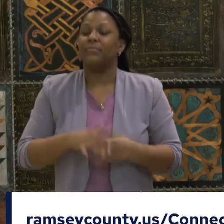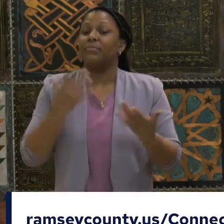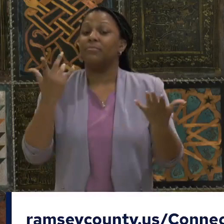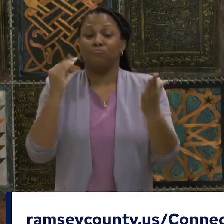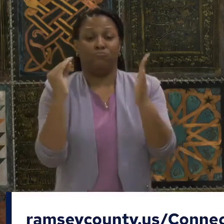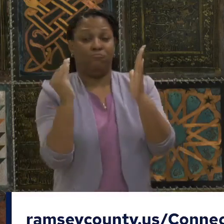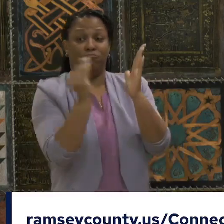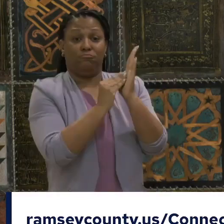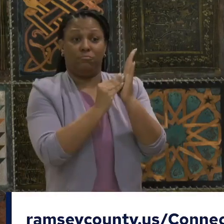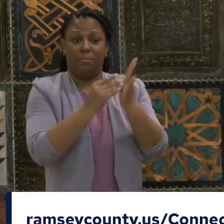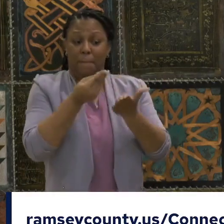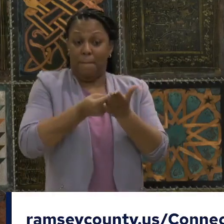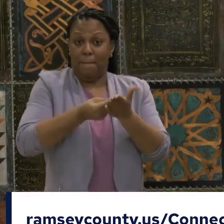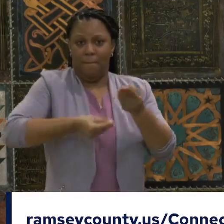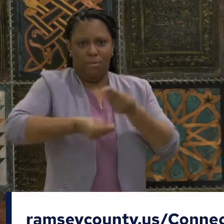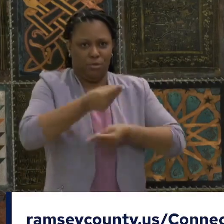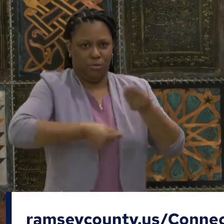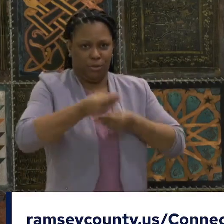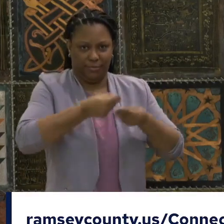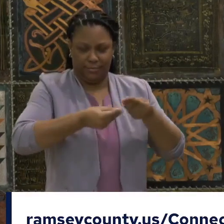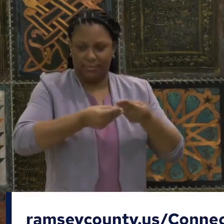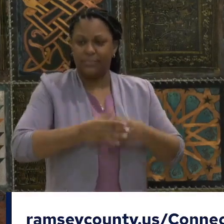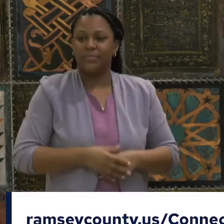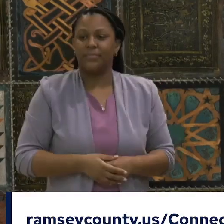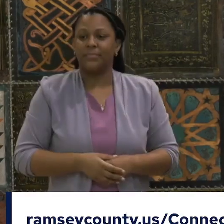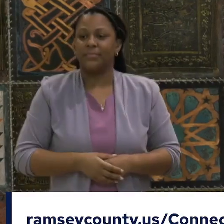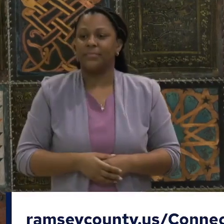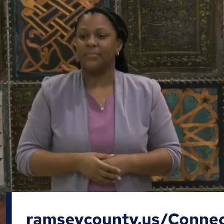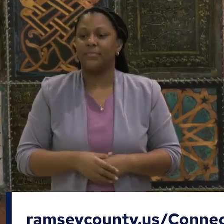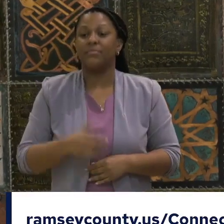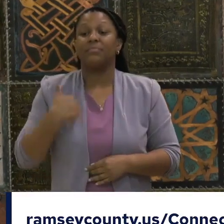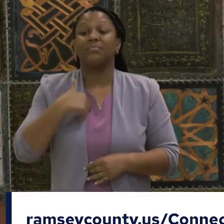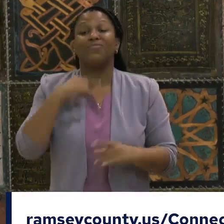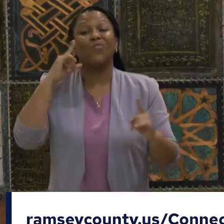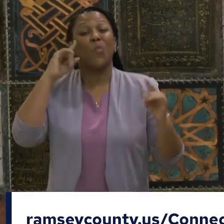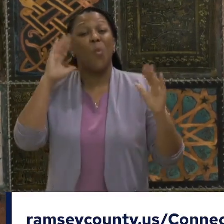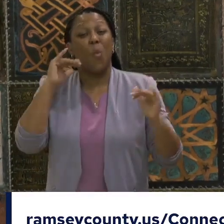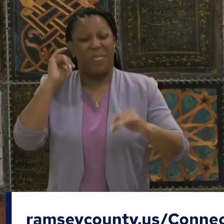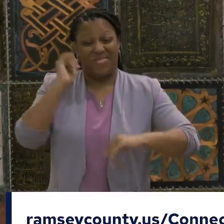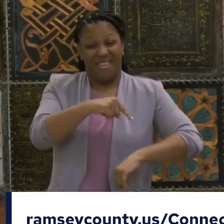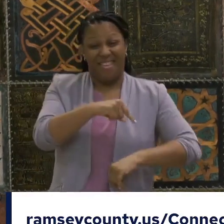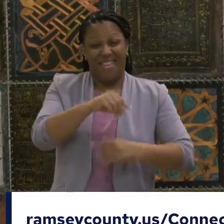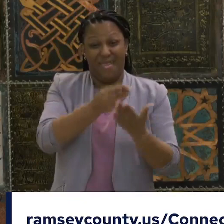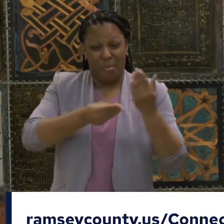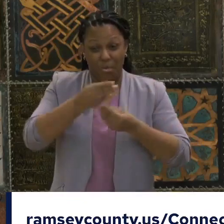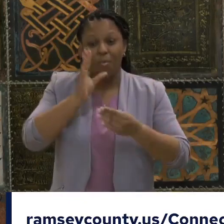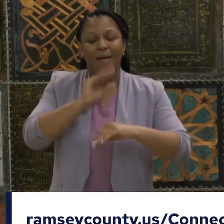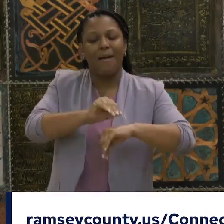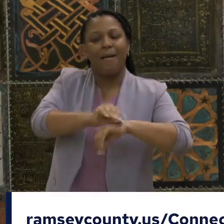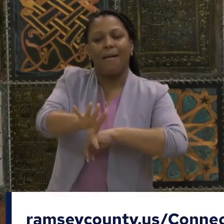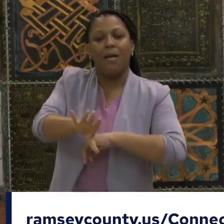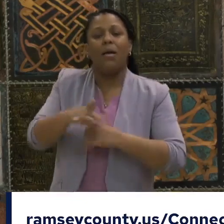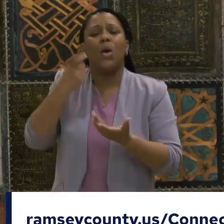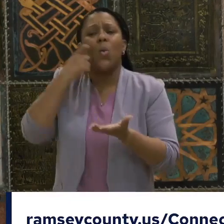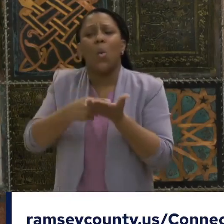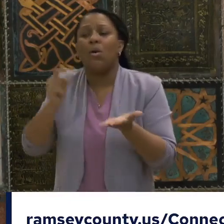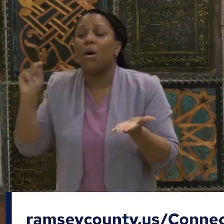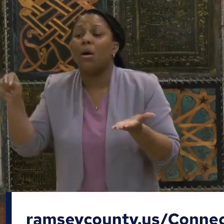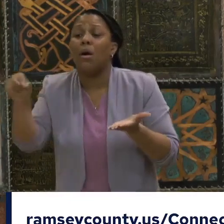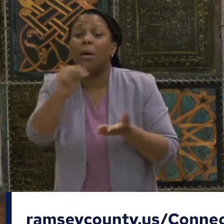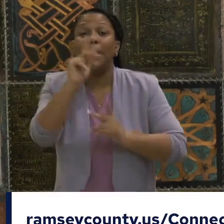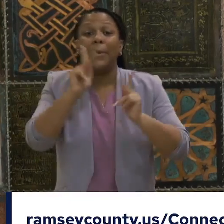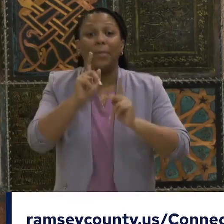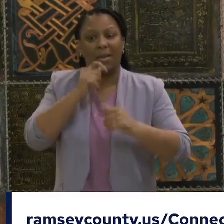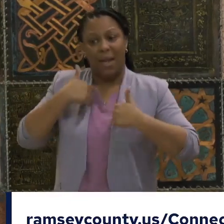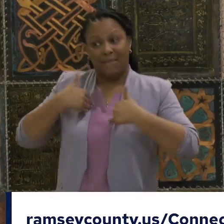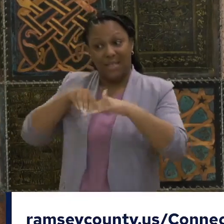voices front and center in the planning. The county is also grateful to be one of three recipients in the state of Minnesota